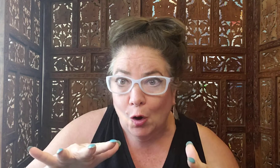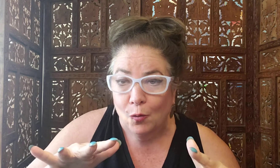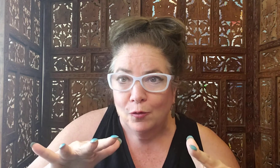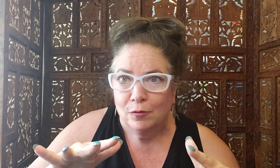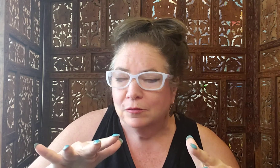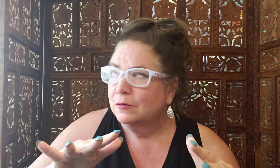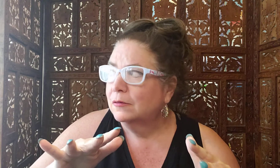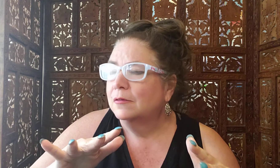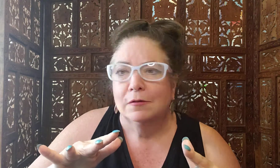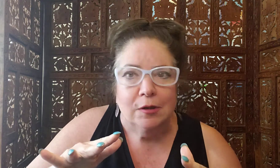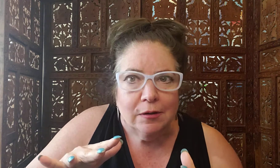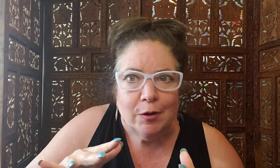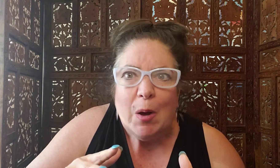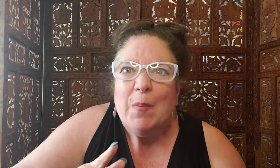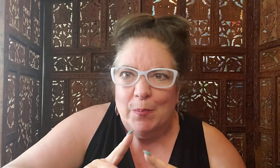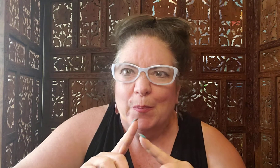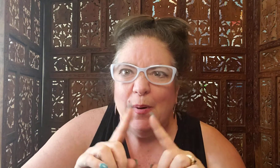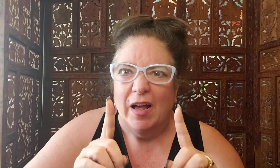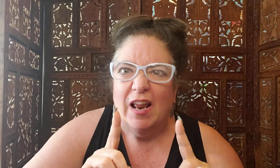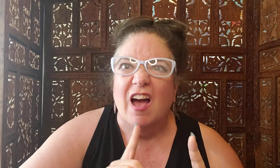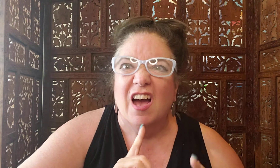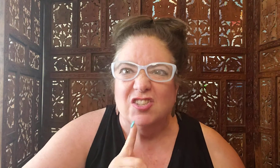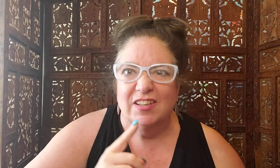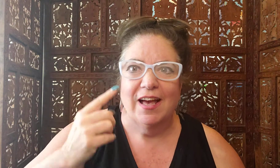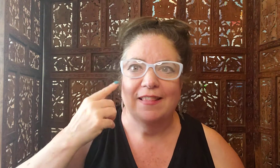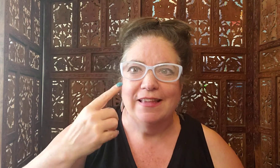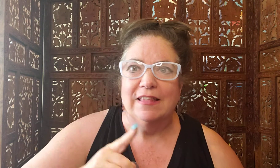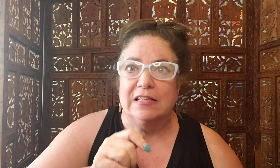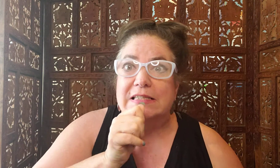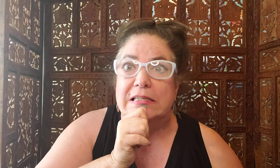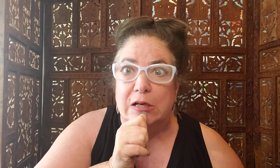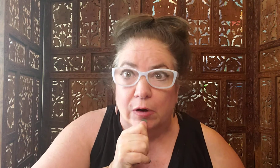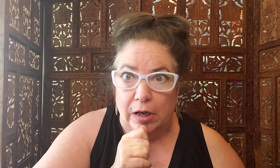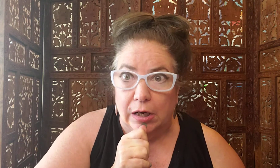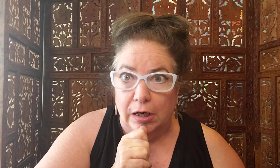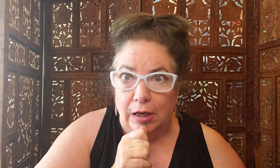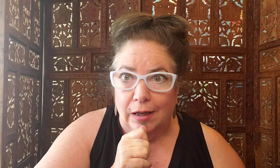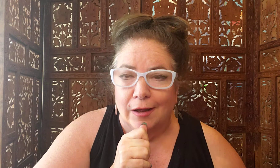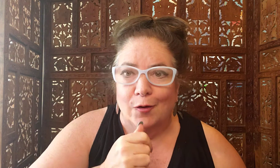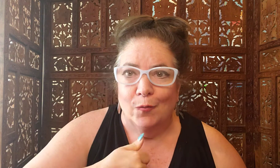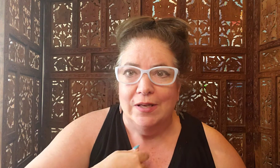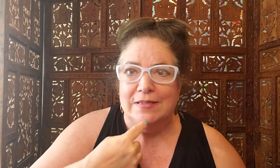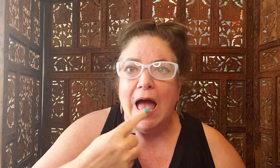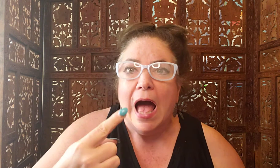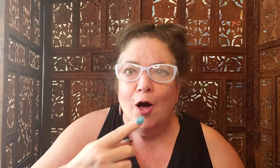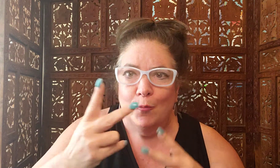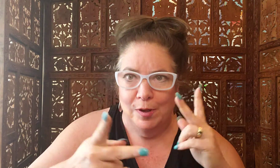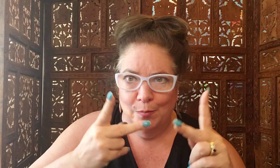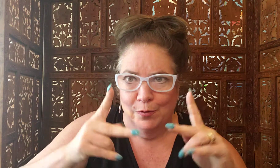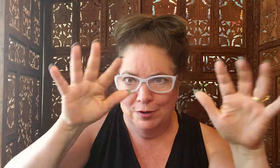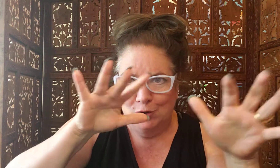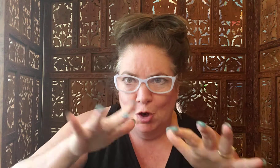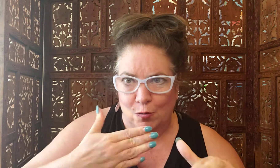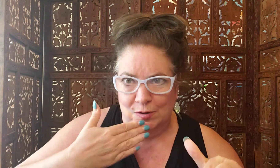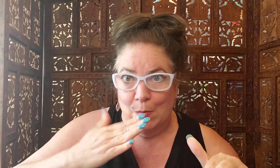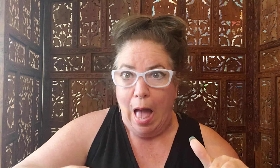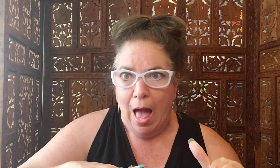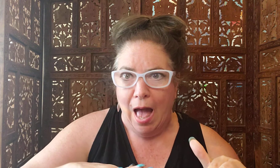but actually I think that's secret. We tell people the snow is bad.